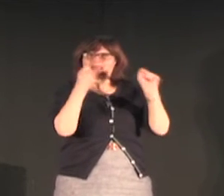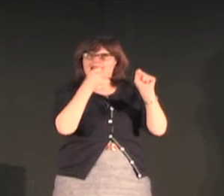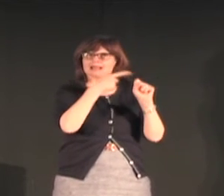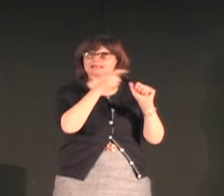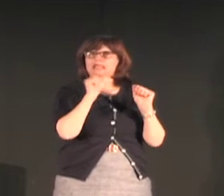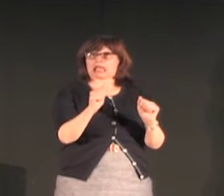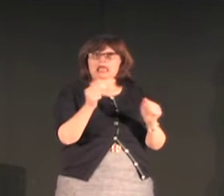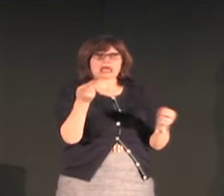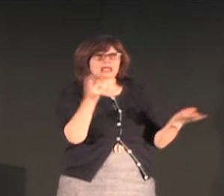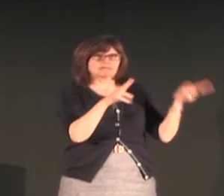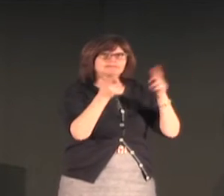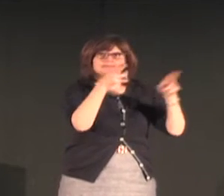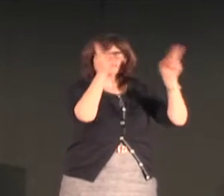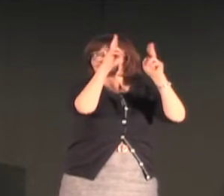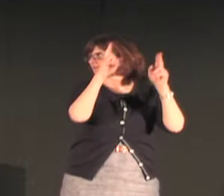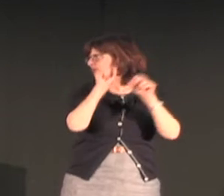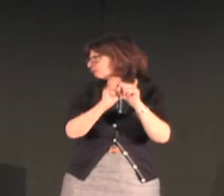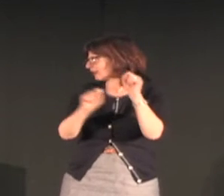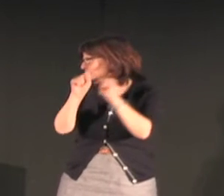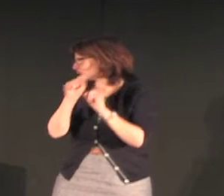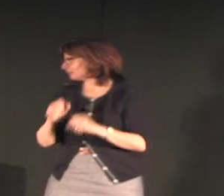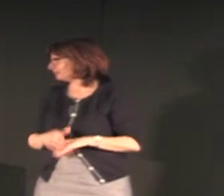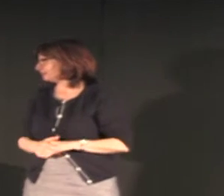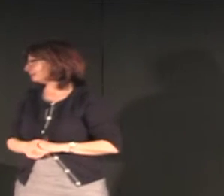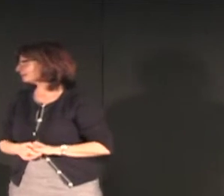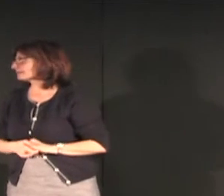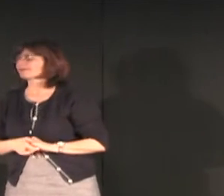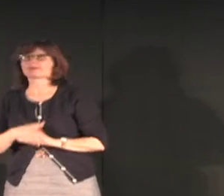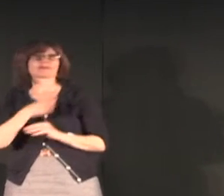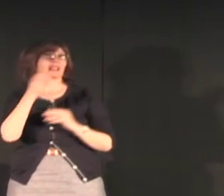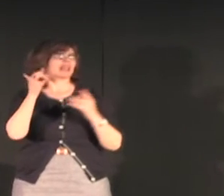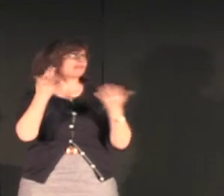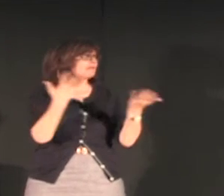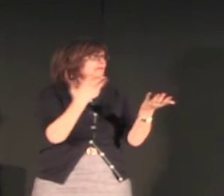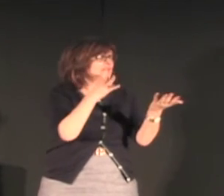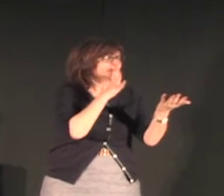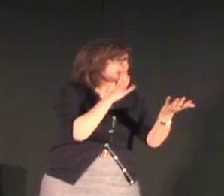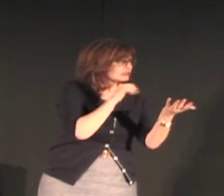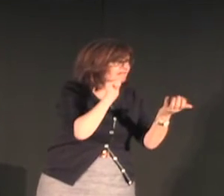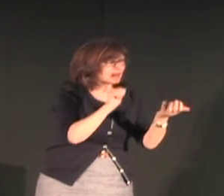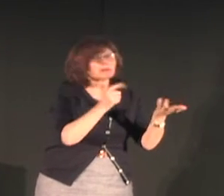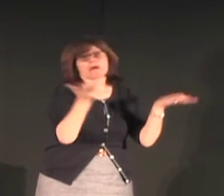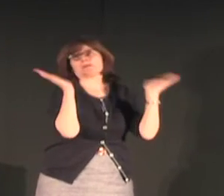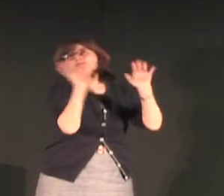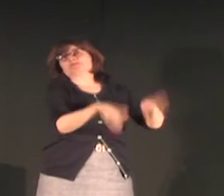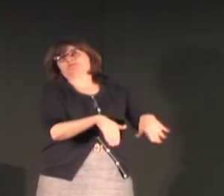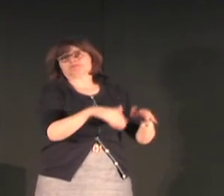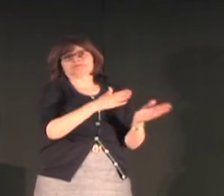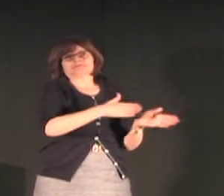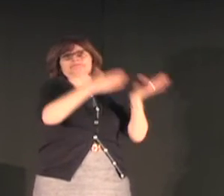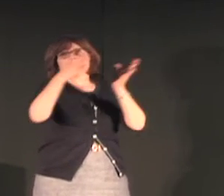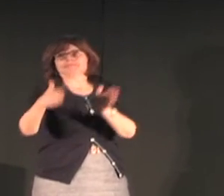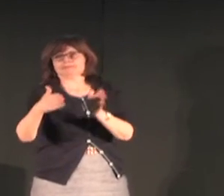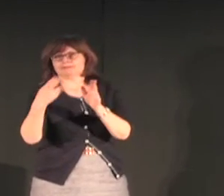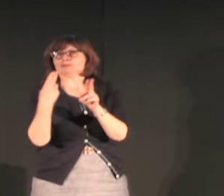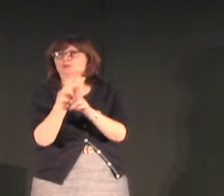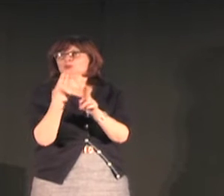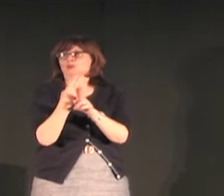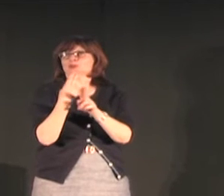to communicate with each other and to be social the language develops much more quickly as I said than we thought and as we